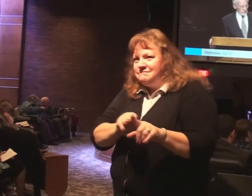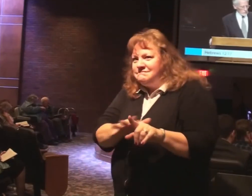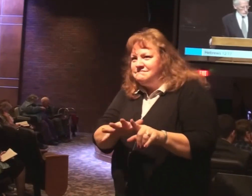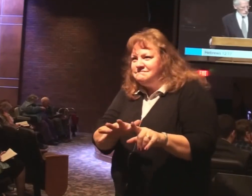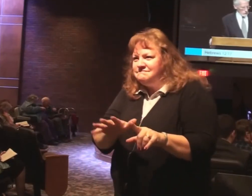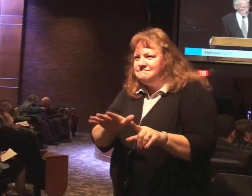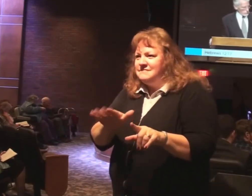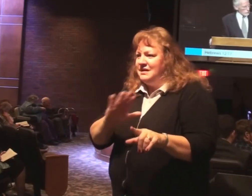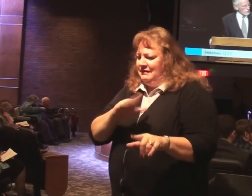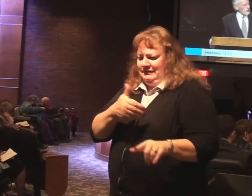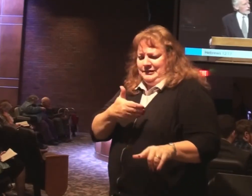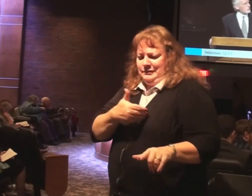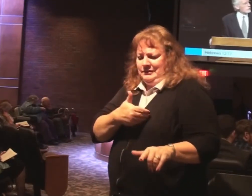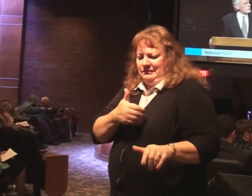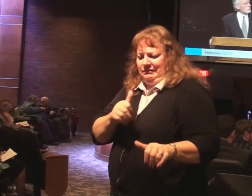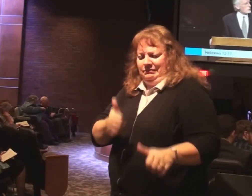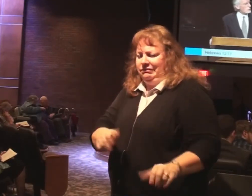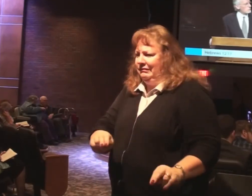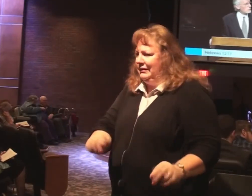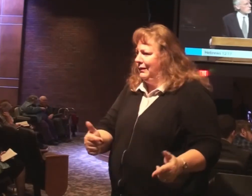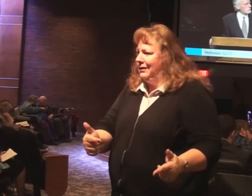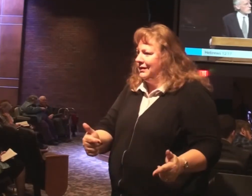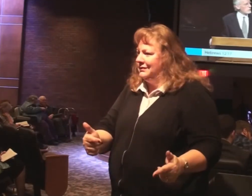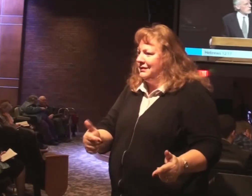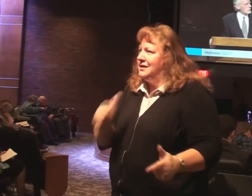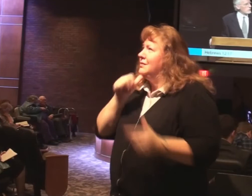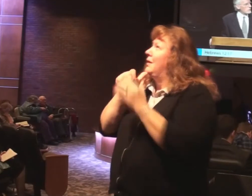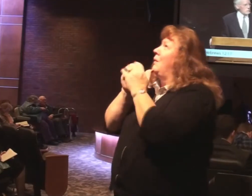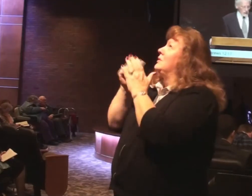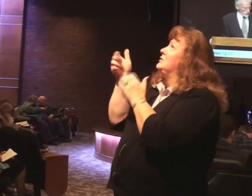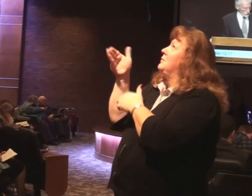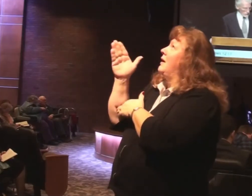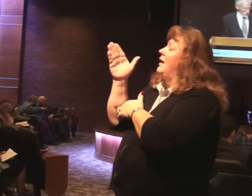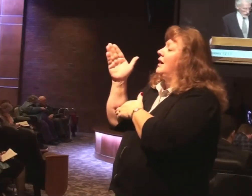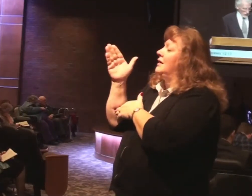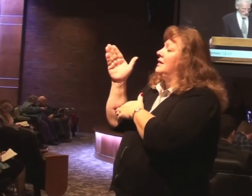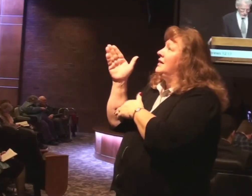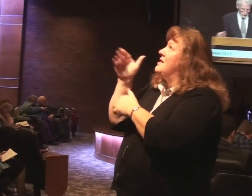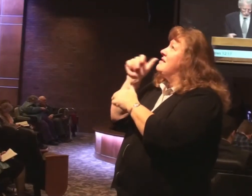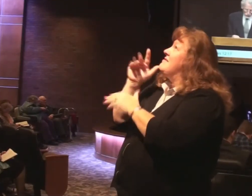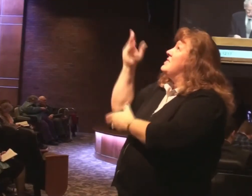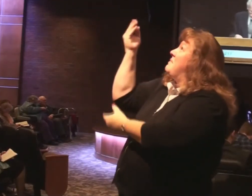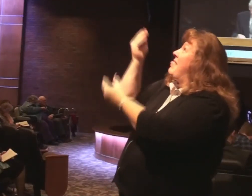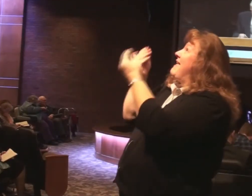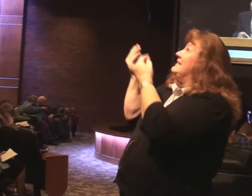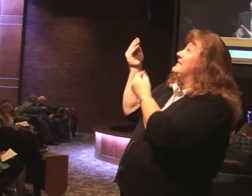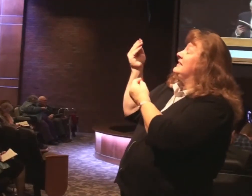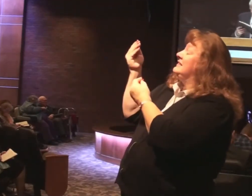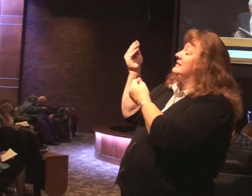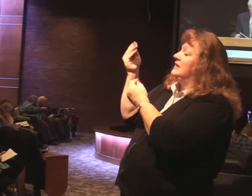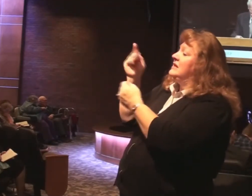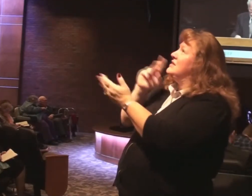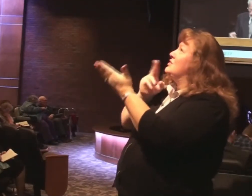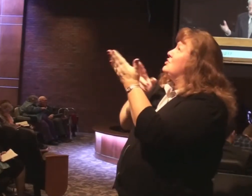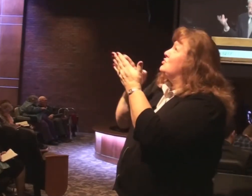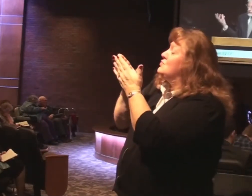Spiritually immoral, godless people. The blessings of God and the truth of God and the promises of God